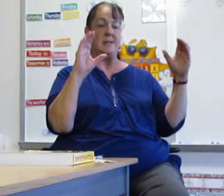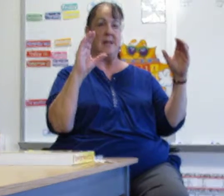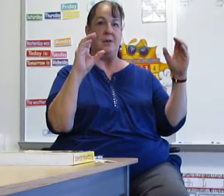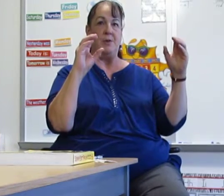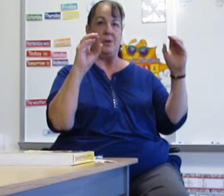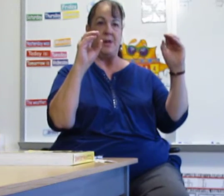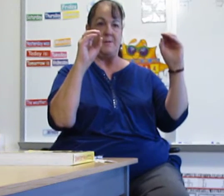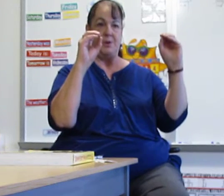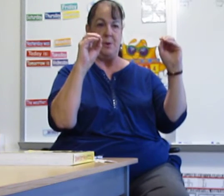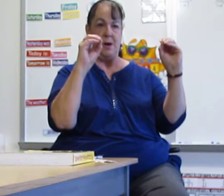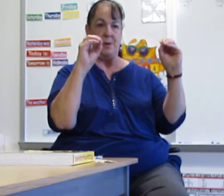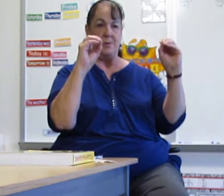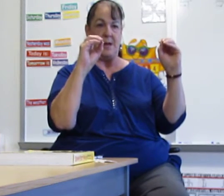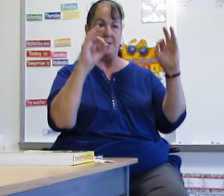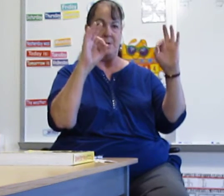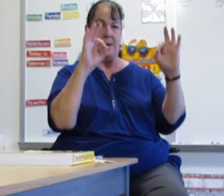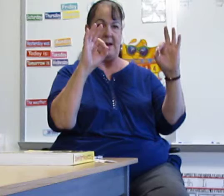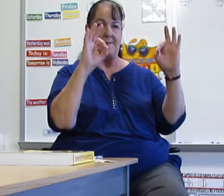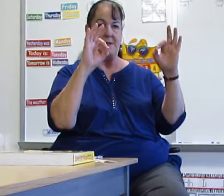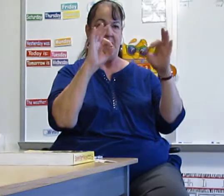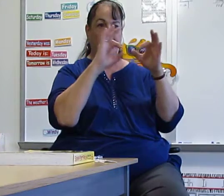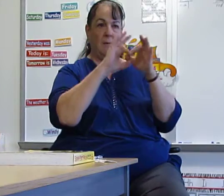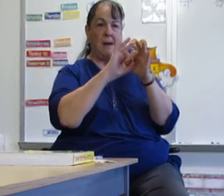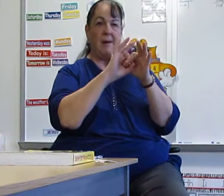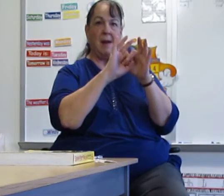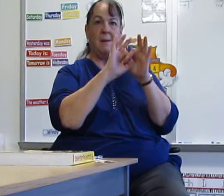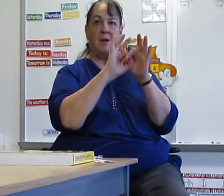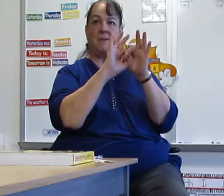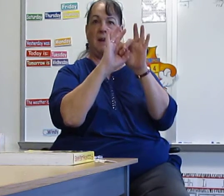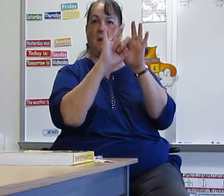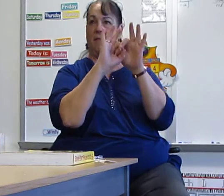you think of two O's and two F's. You marry them and you've got of.